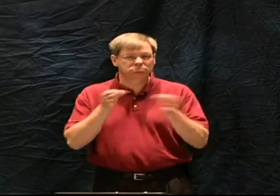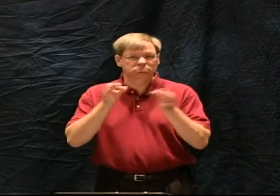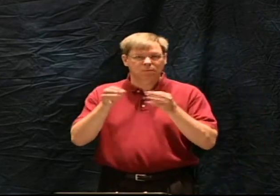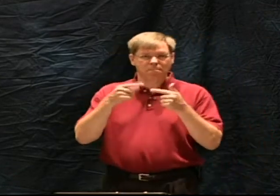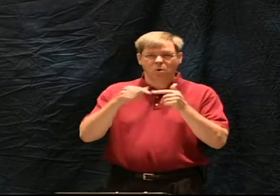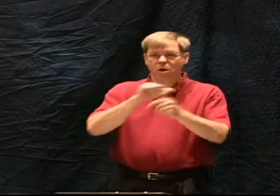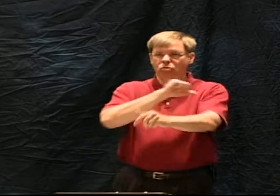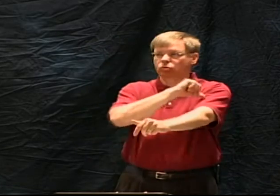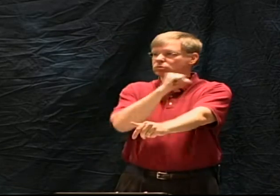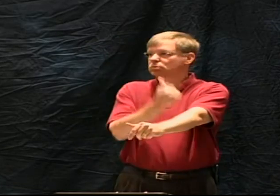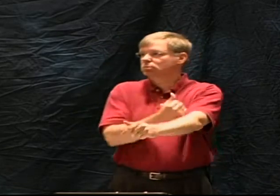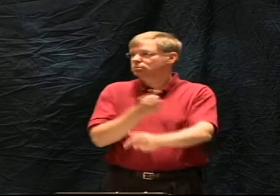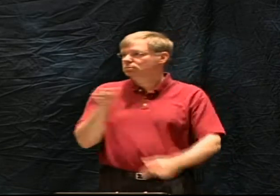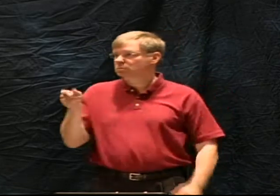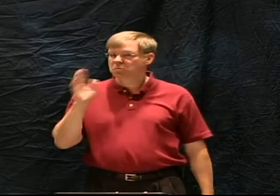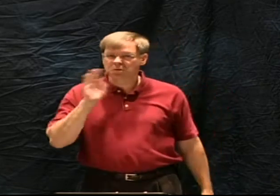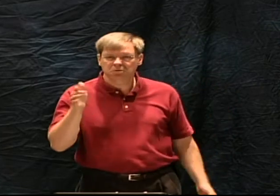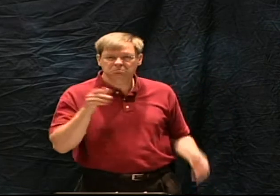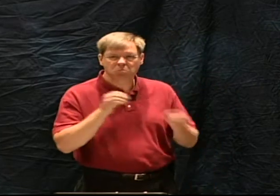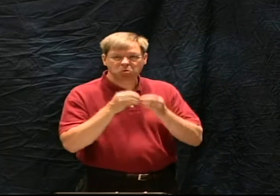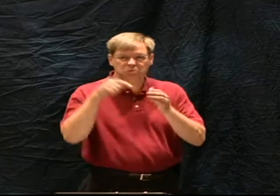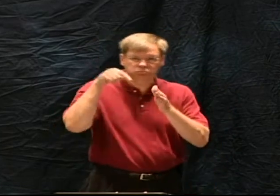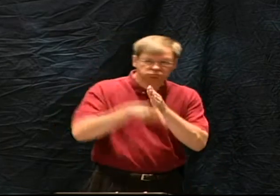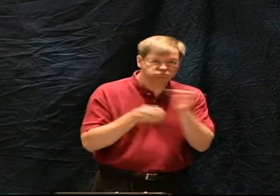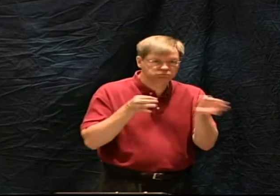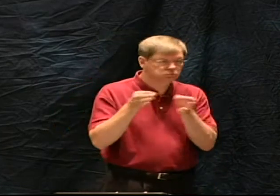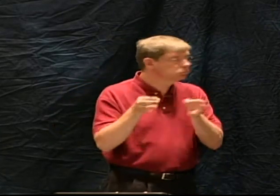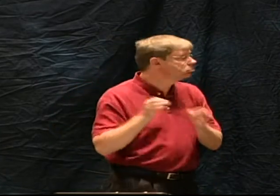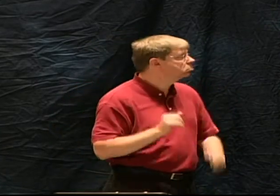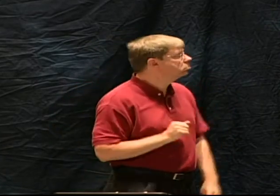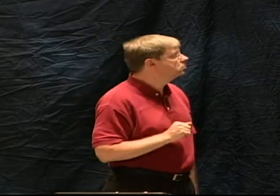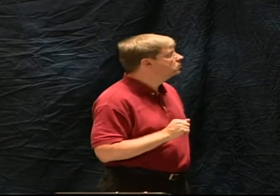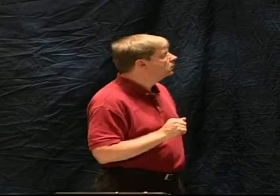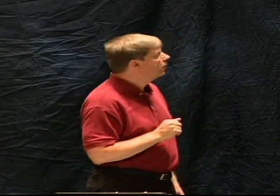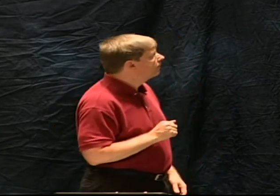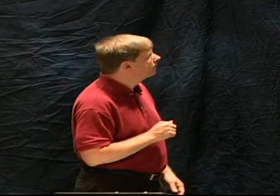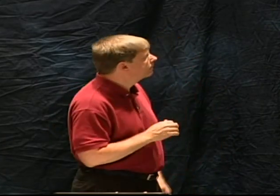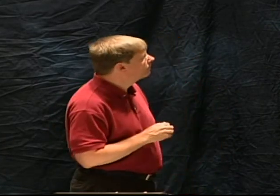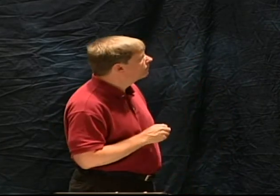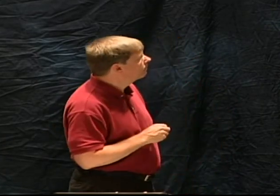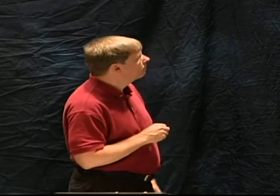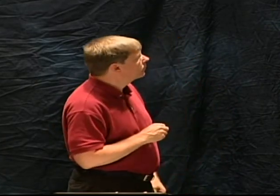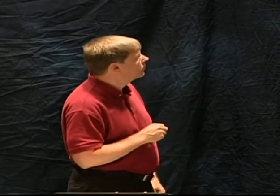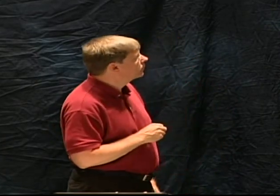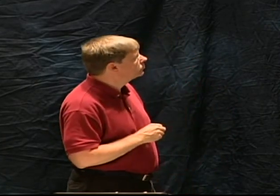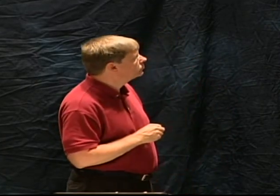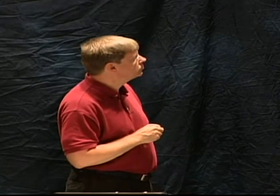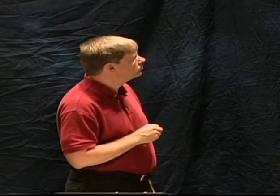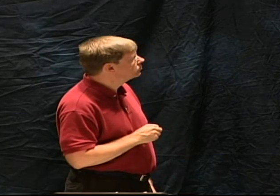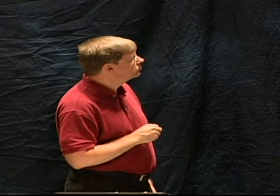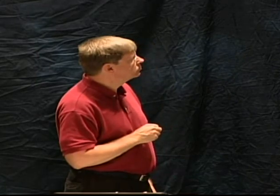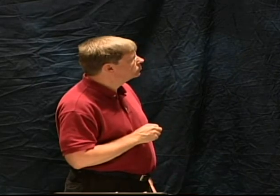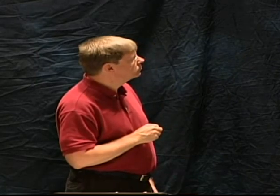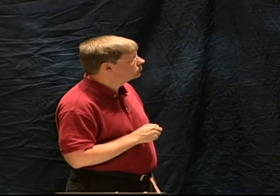and Kevin is going to be speaking more about the scripture as our final authority so we won't go into more depth on that